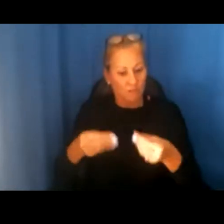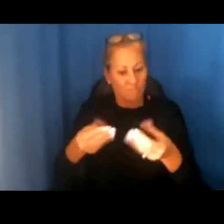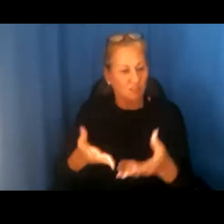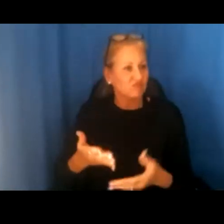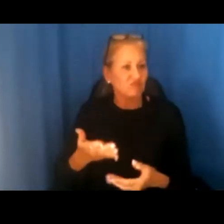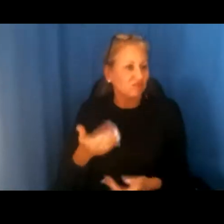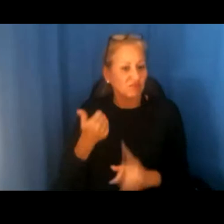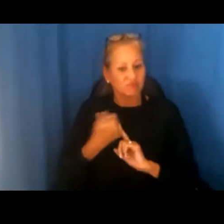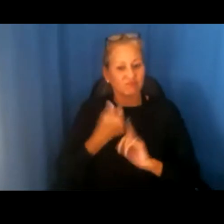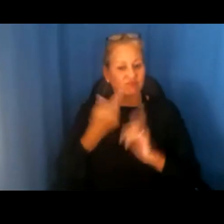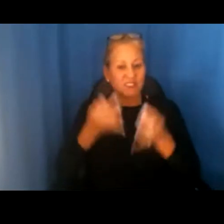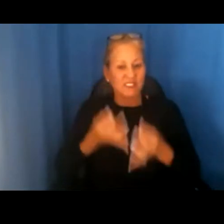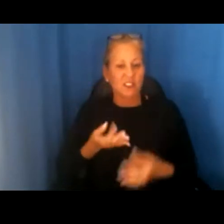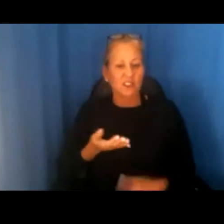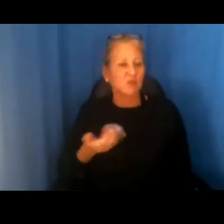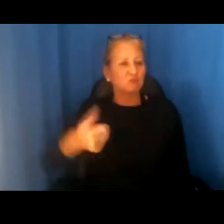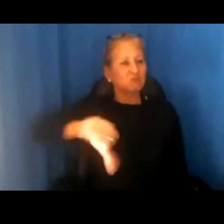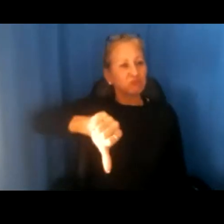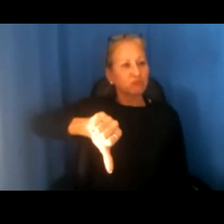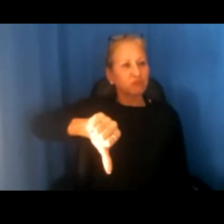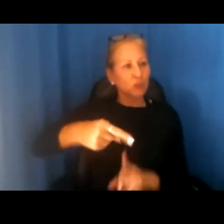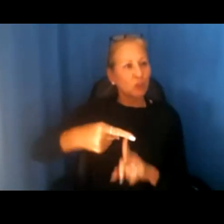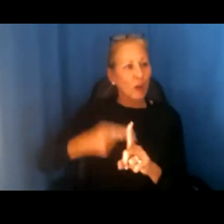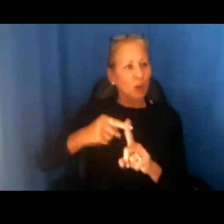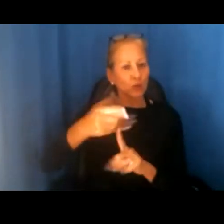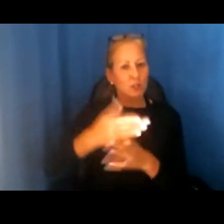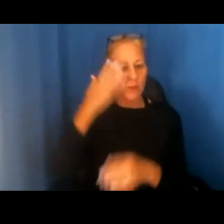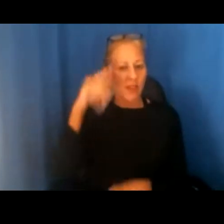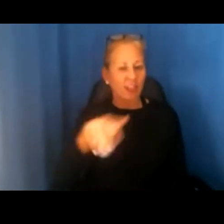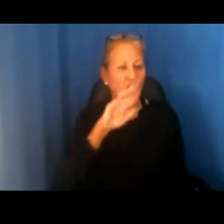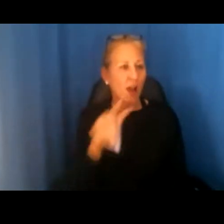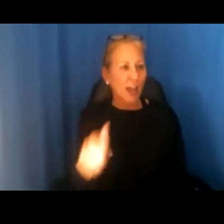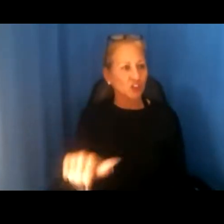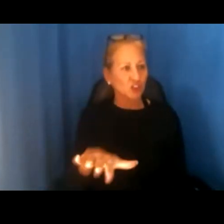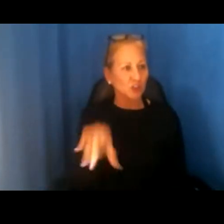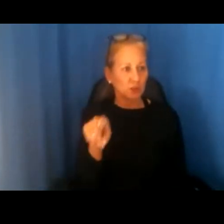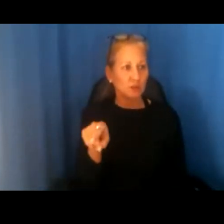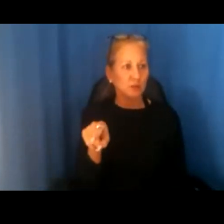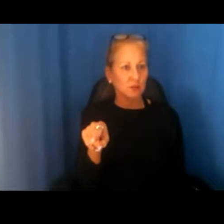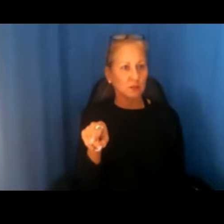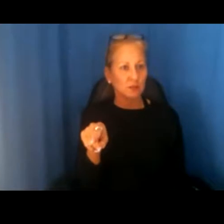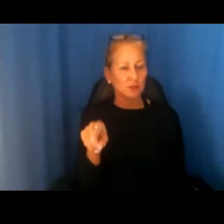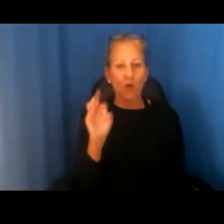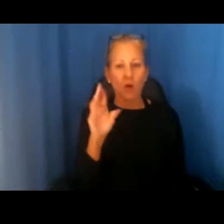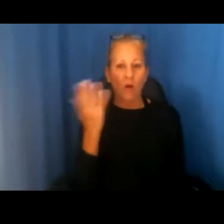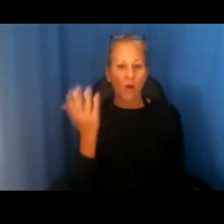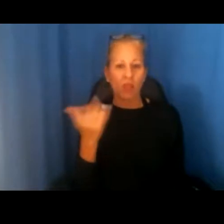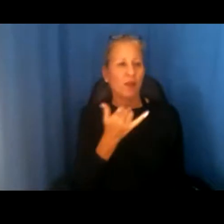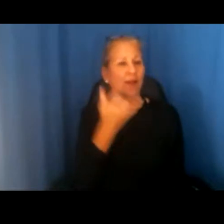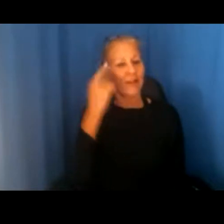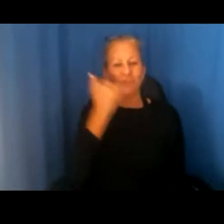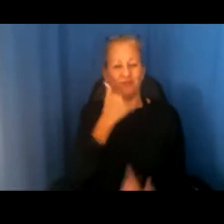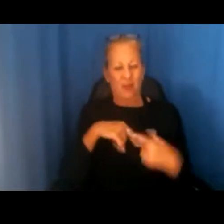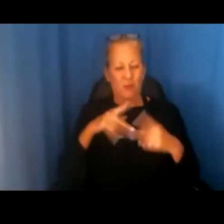refused to rent to someone because they're Asian American and because they wrongfully associate